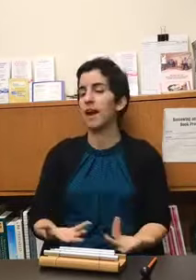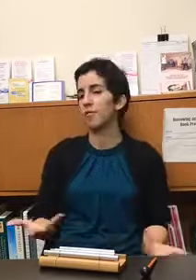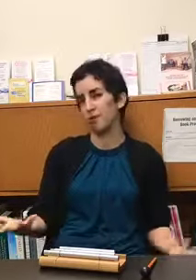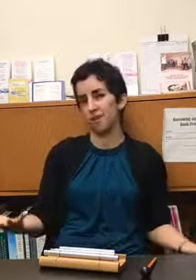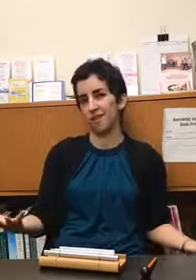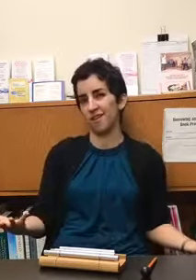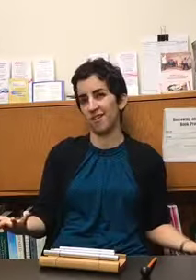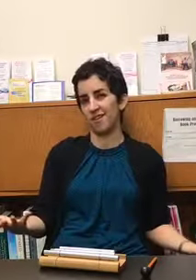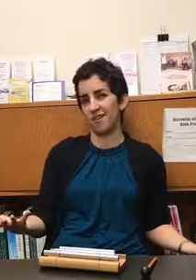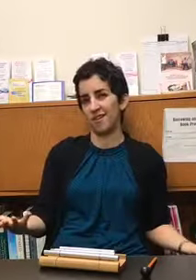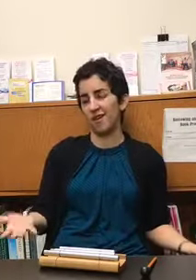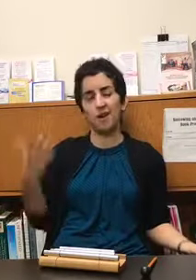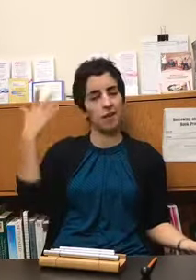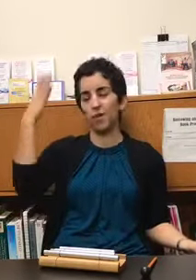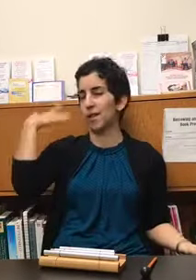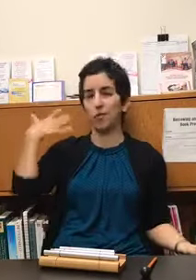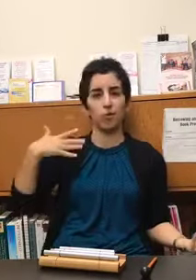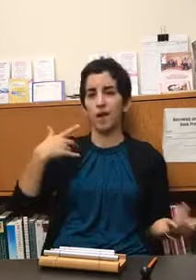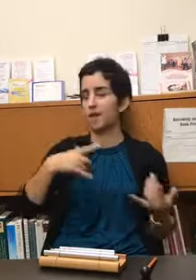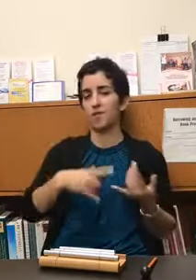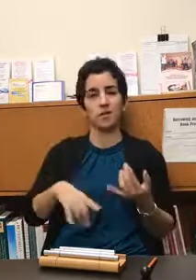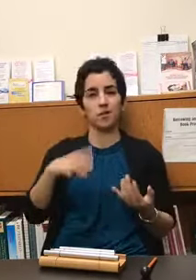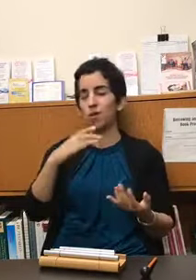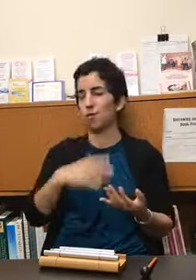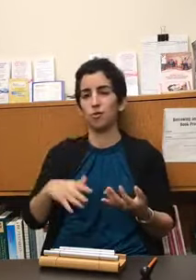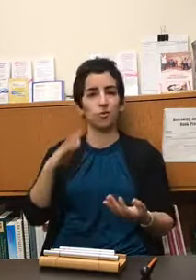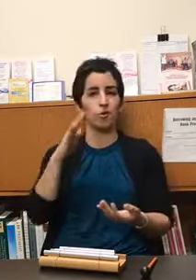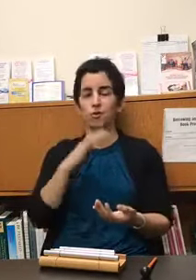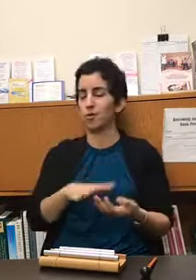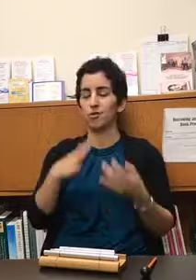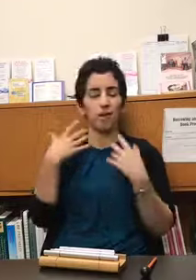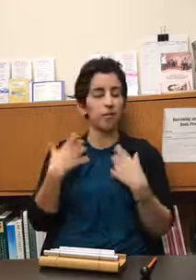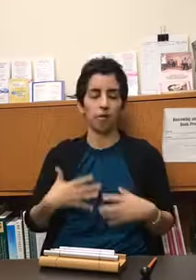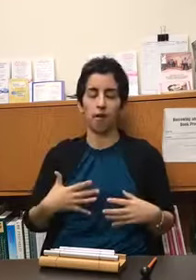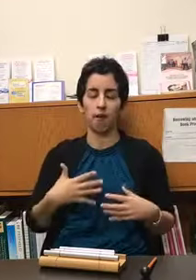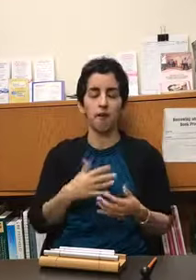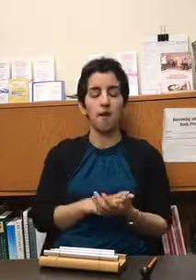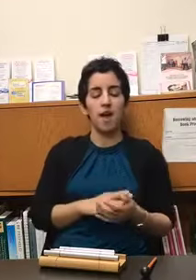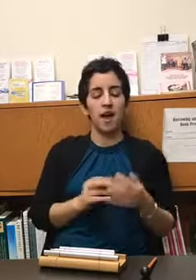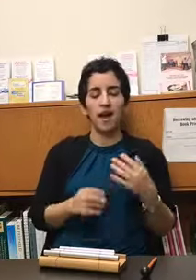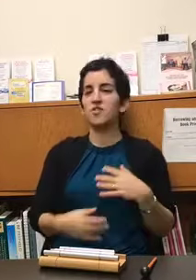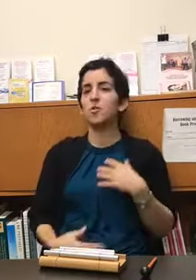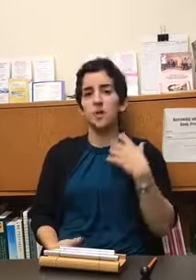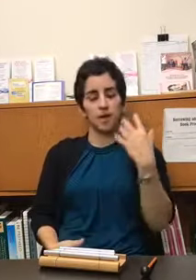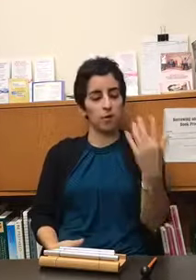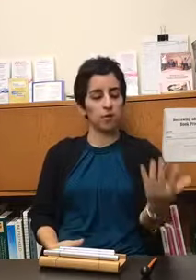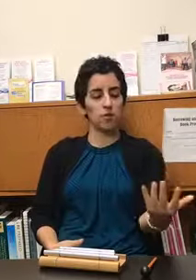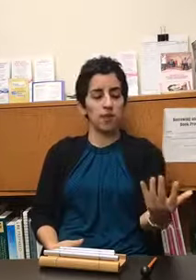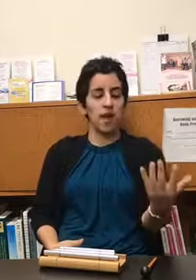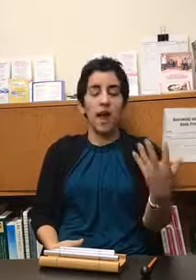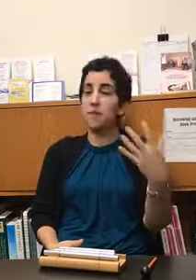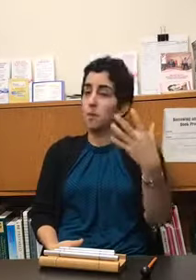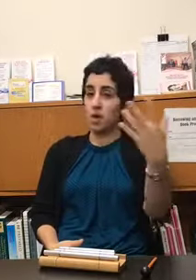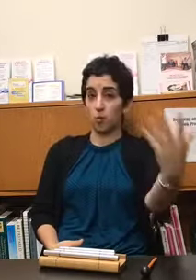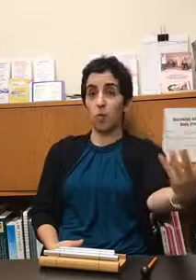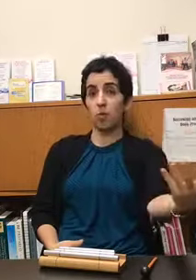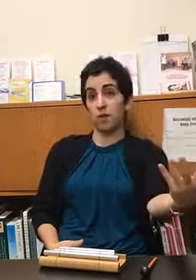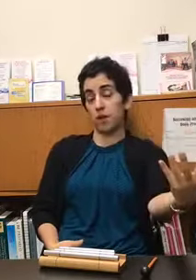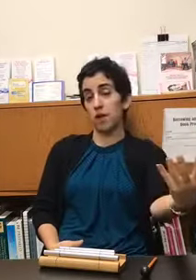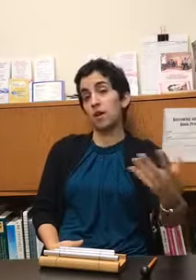everything on every level right physical emotional social everything and so being able and then we can work with it kind